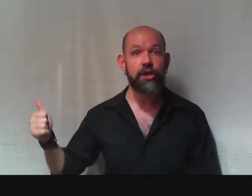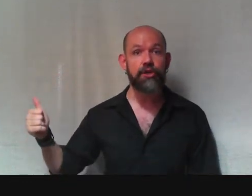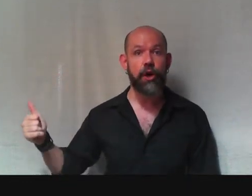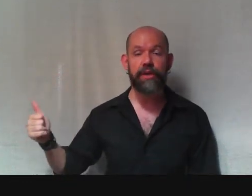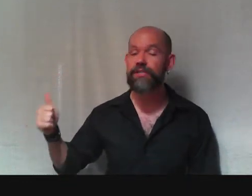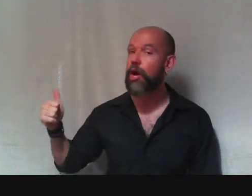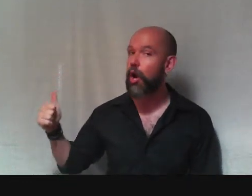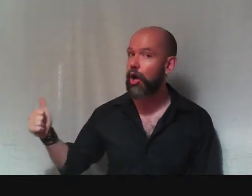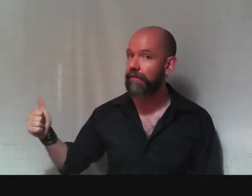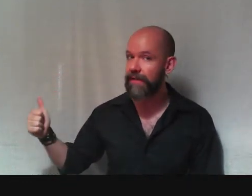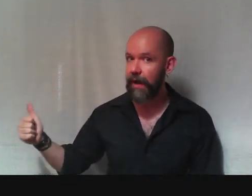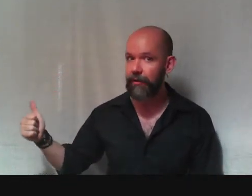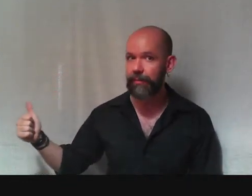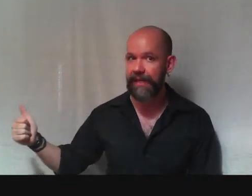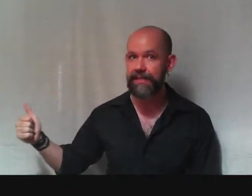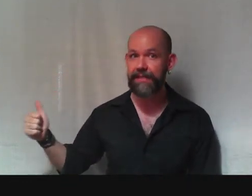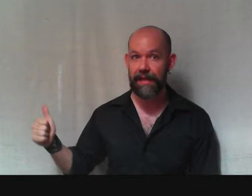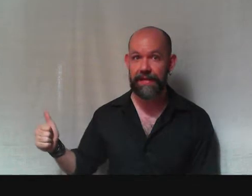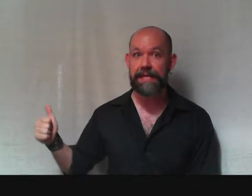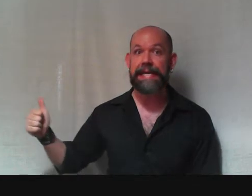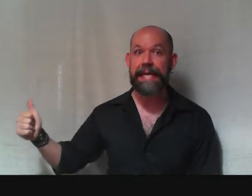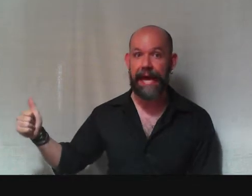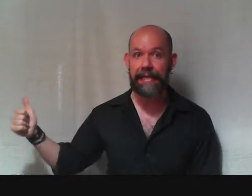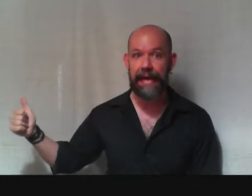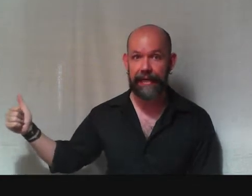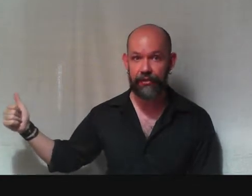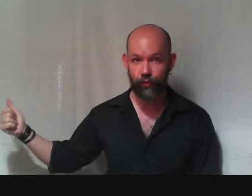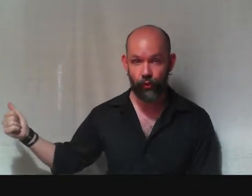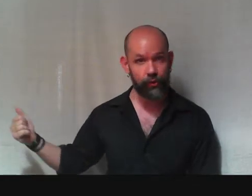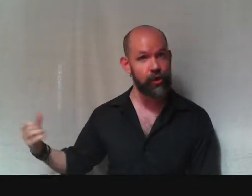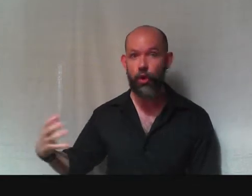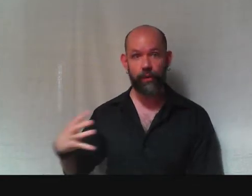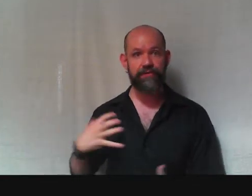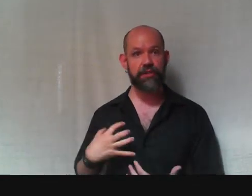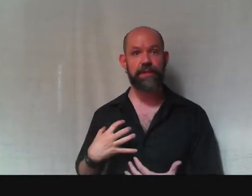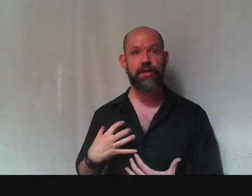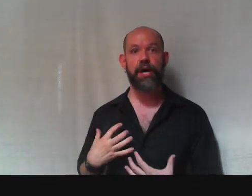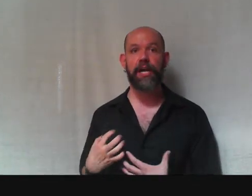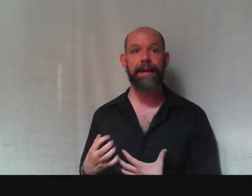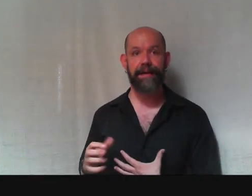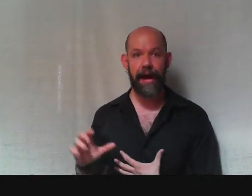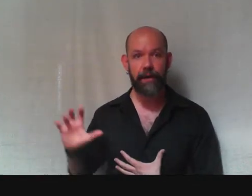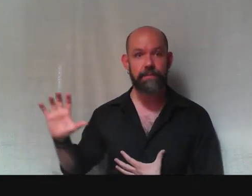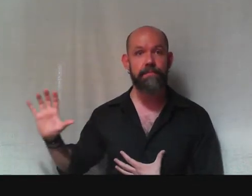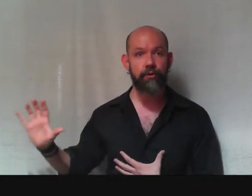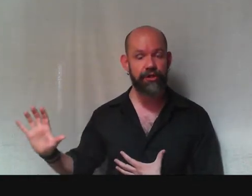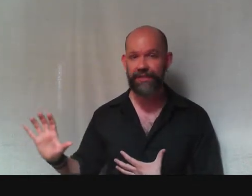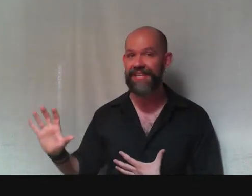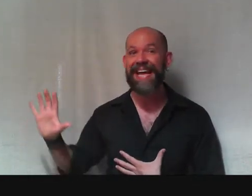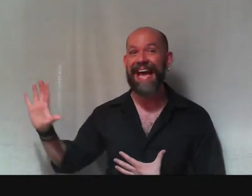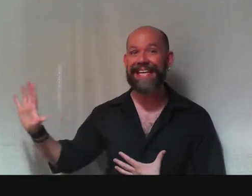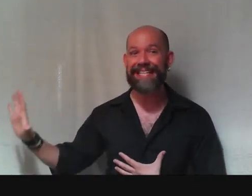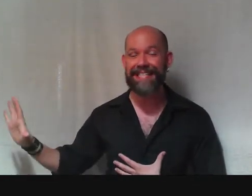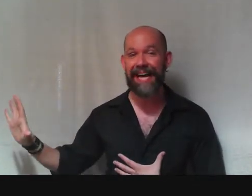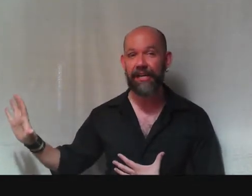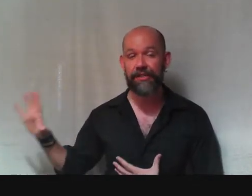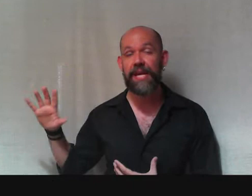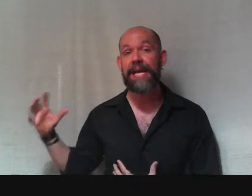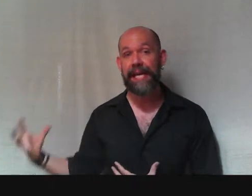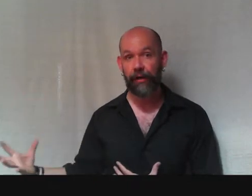notice all of the other places that thinking can get its rules. We've just been talking about how emotions and desires can